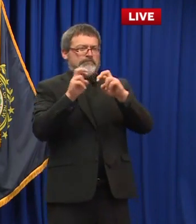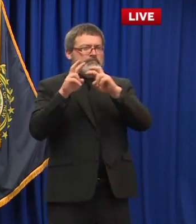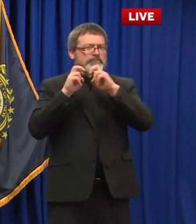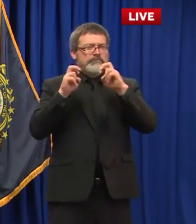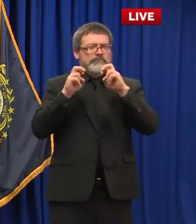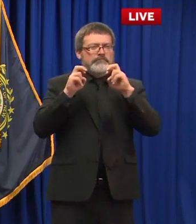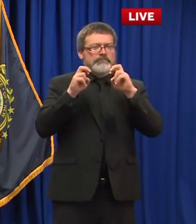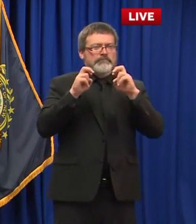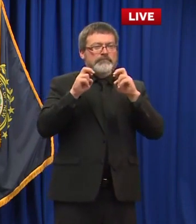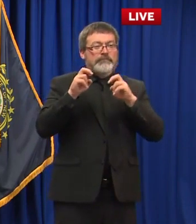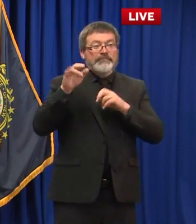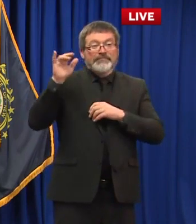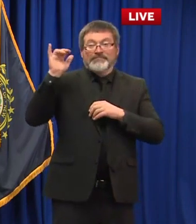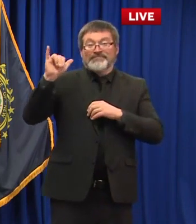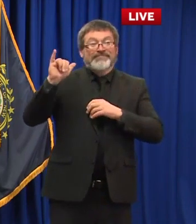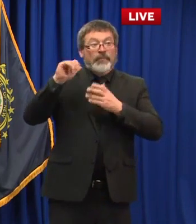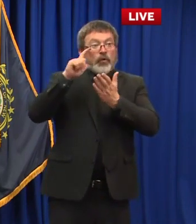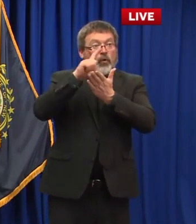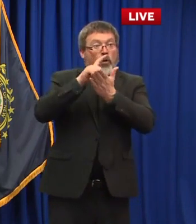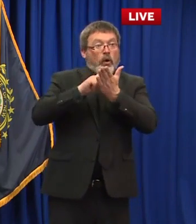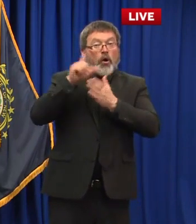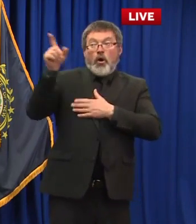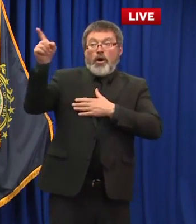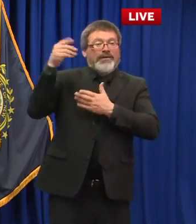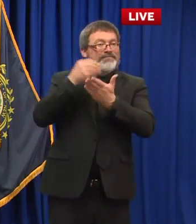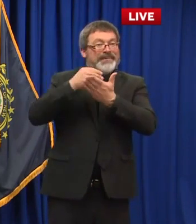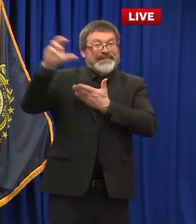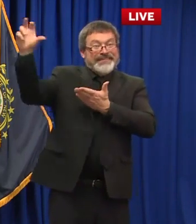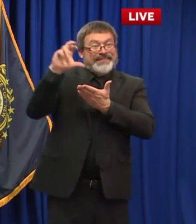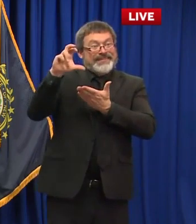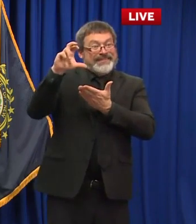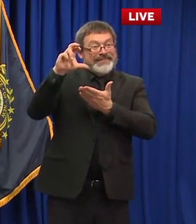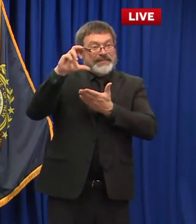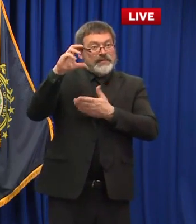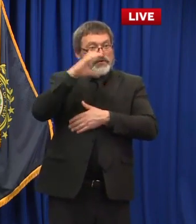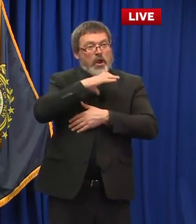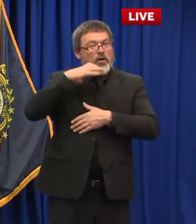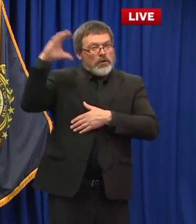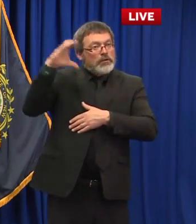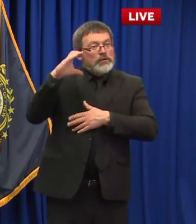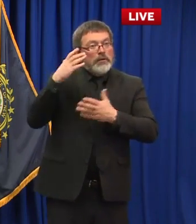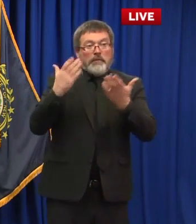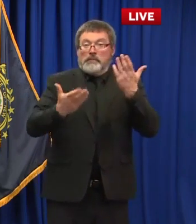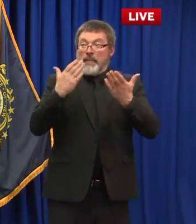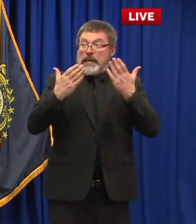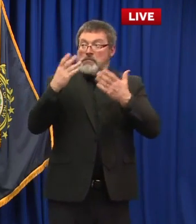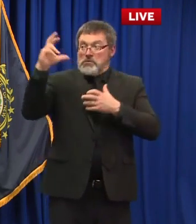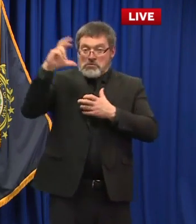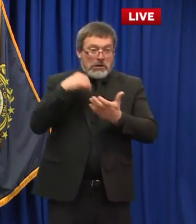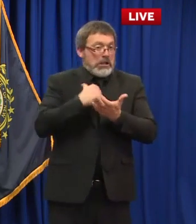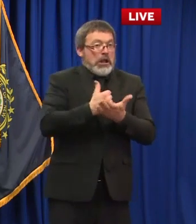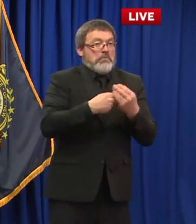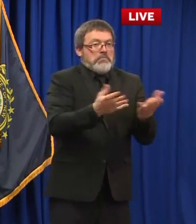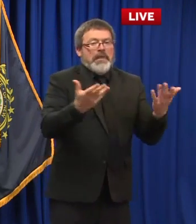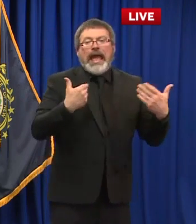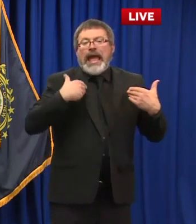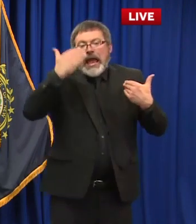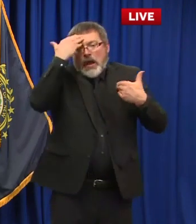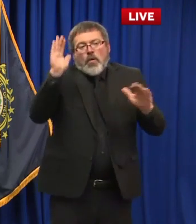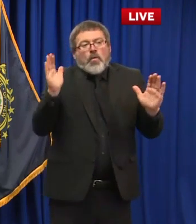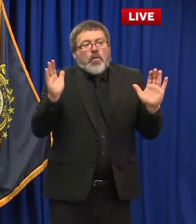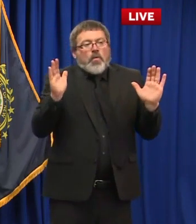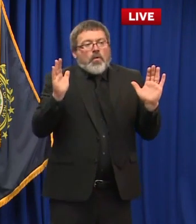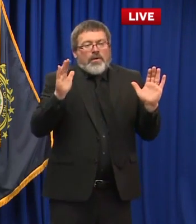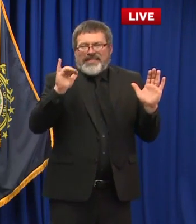out of congress um so that can provide a lot of opportunity it might provide no opportunity to help backfill some of the revenues we just don't know so